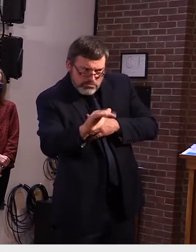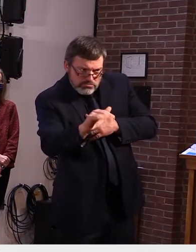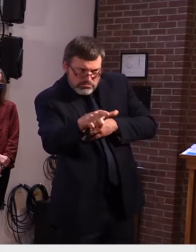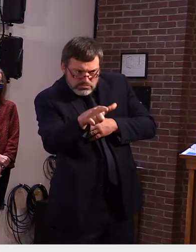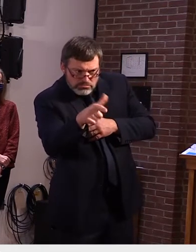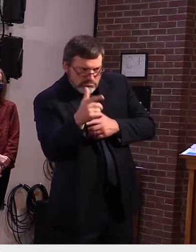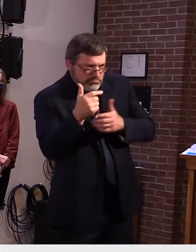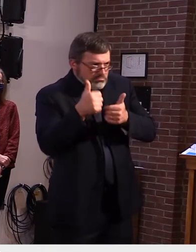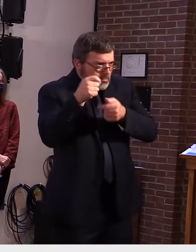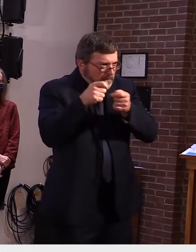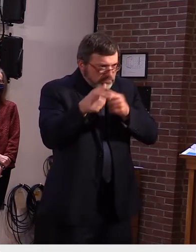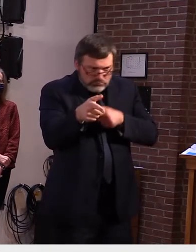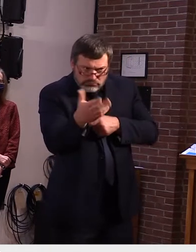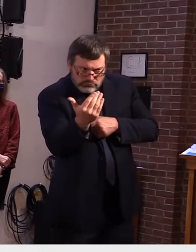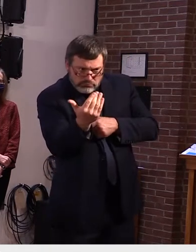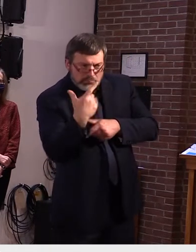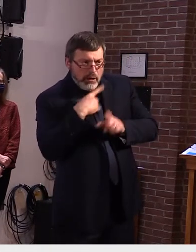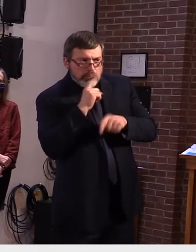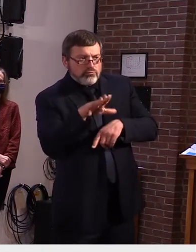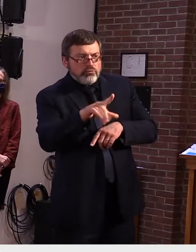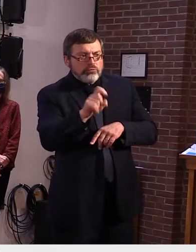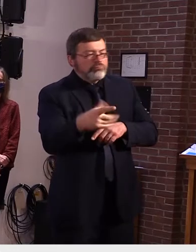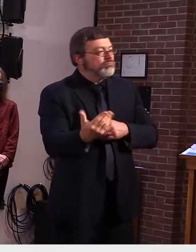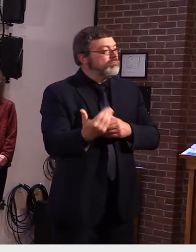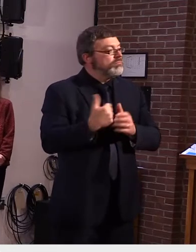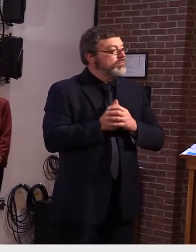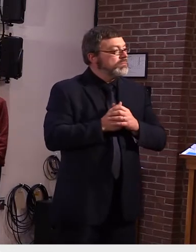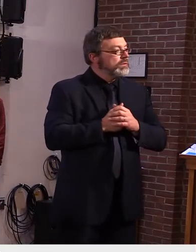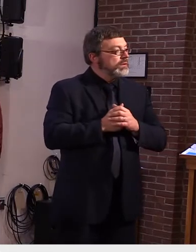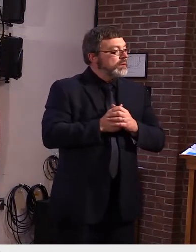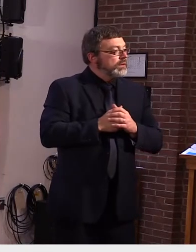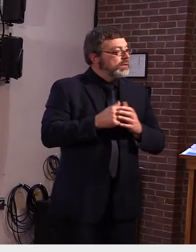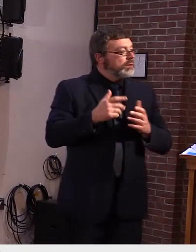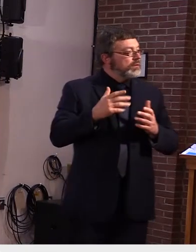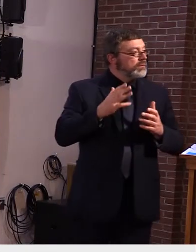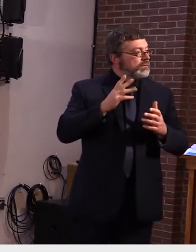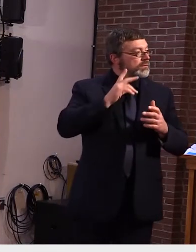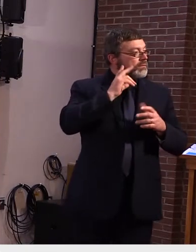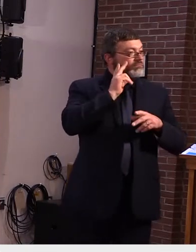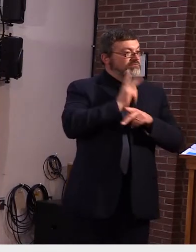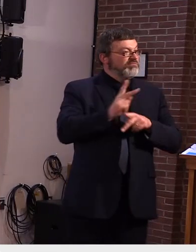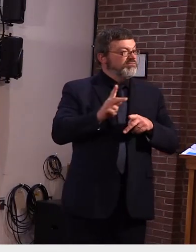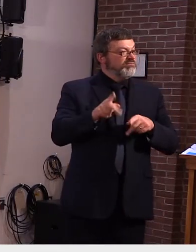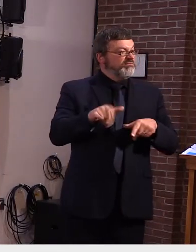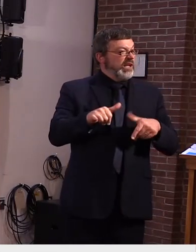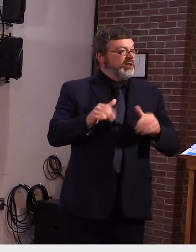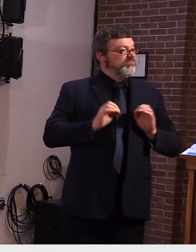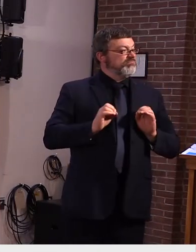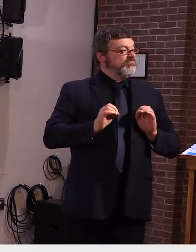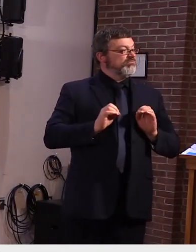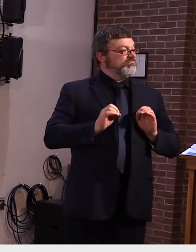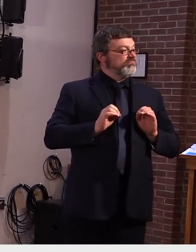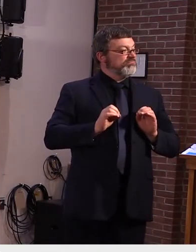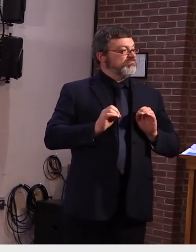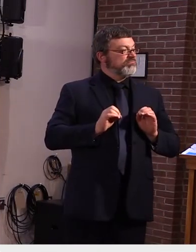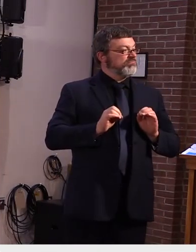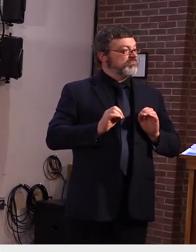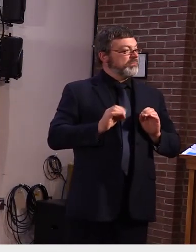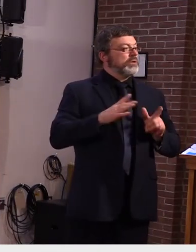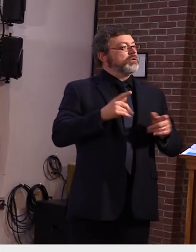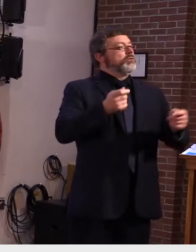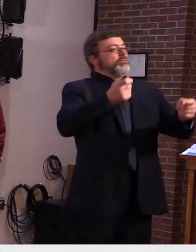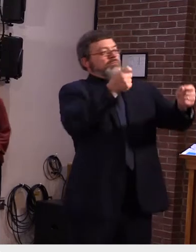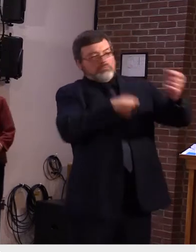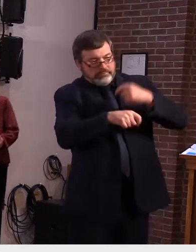secretary moore is on i'm not seeing secretary um governor this is secretary moore i might be able to help answer that great